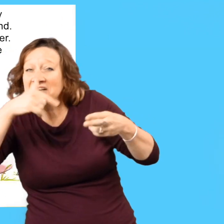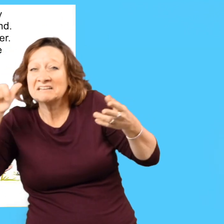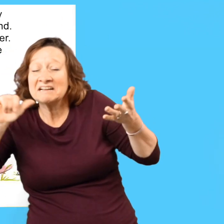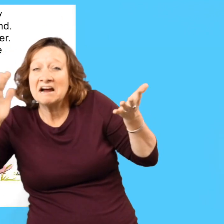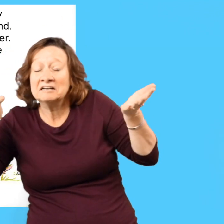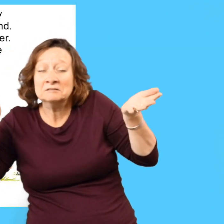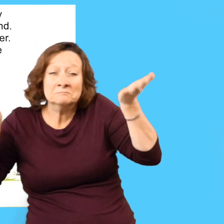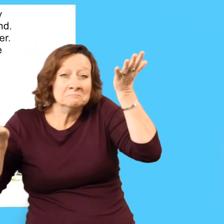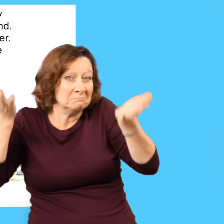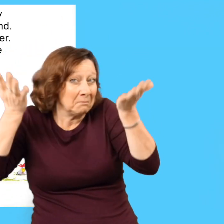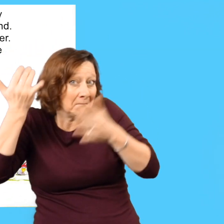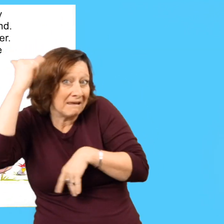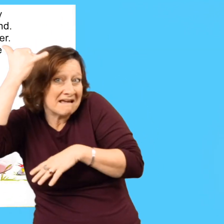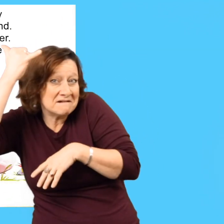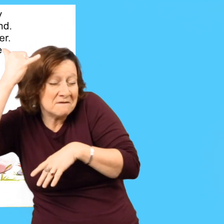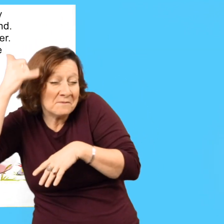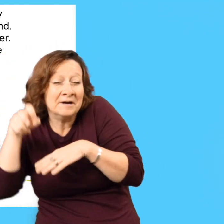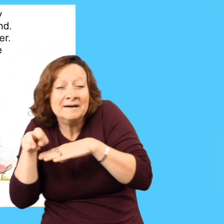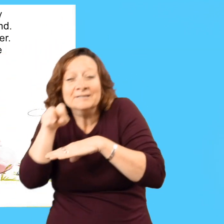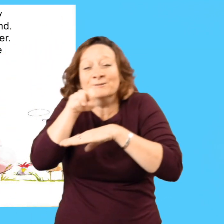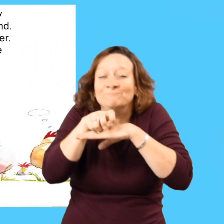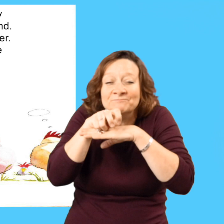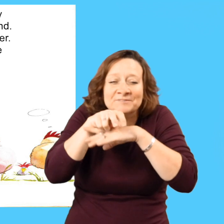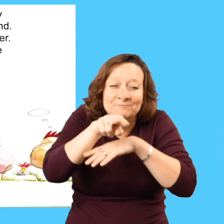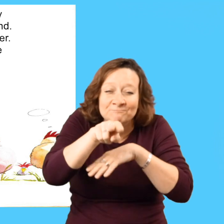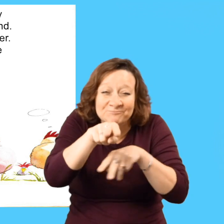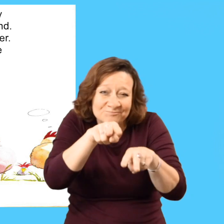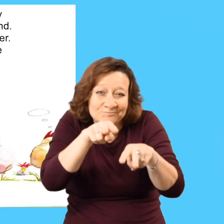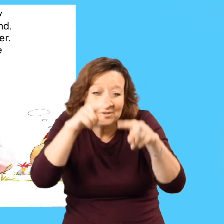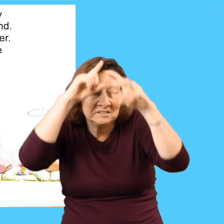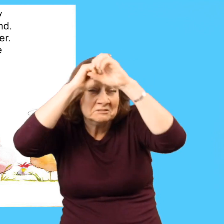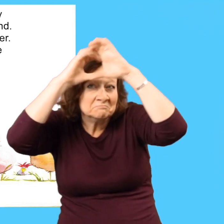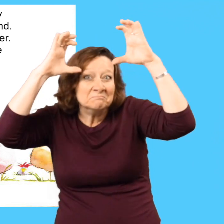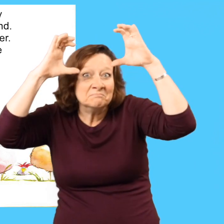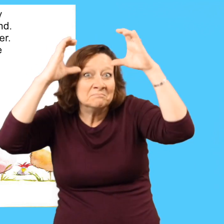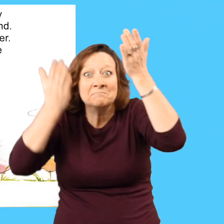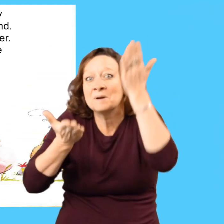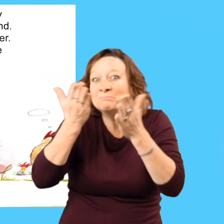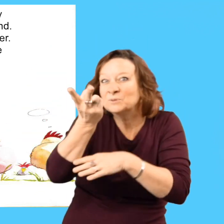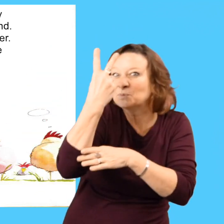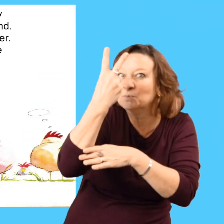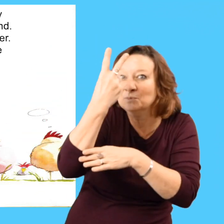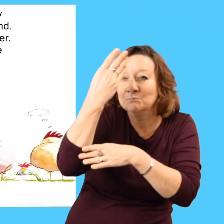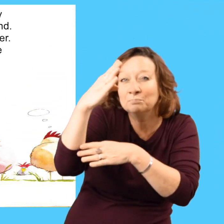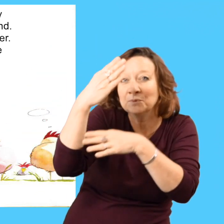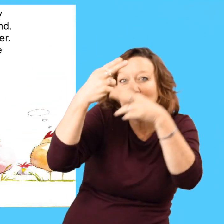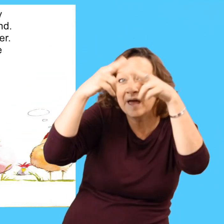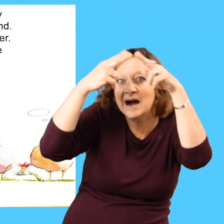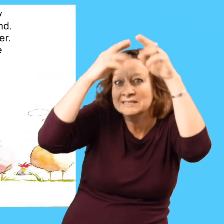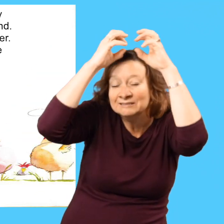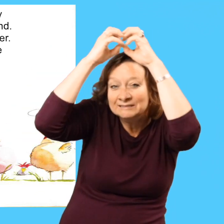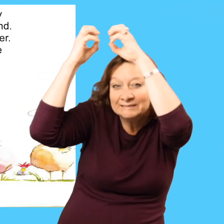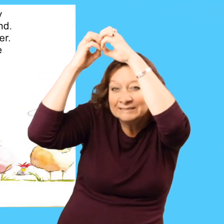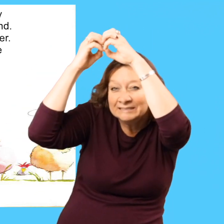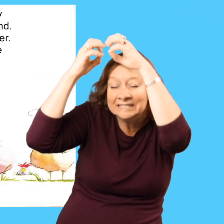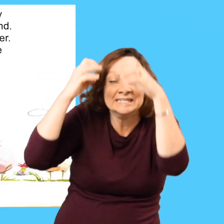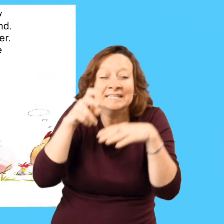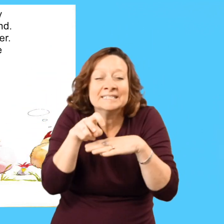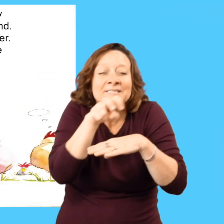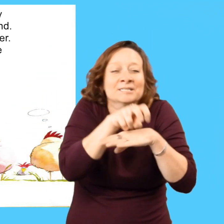egg maybe yellow. Another hen thought maybe two blue eggs. A